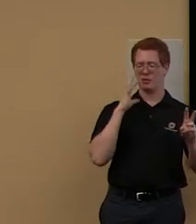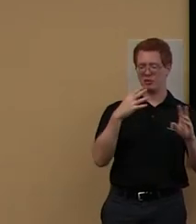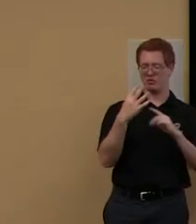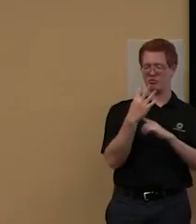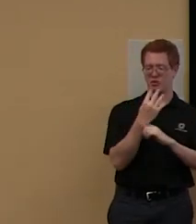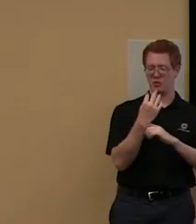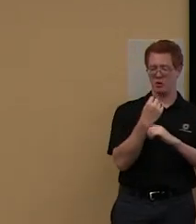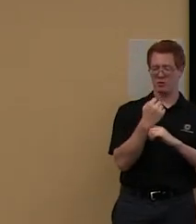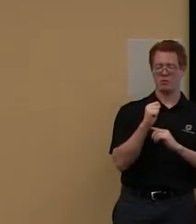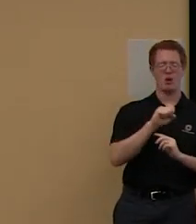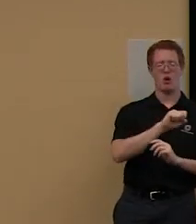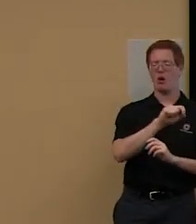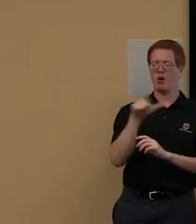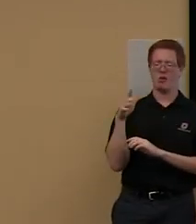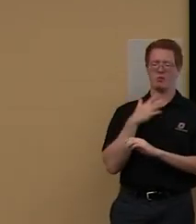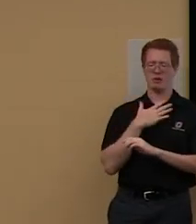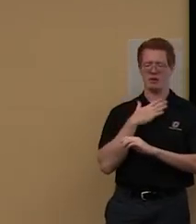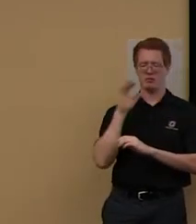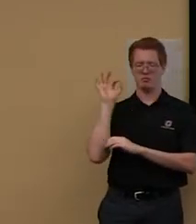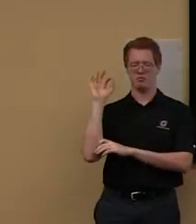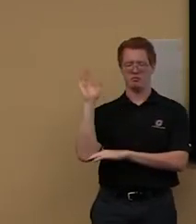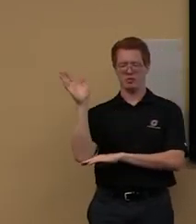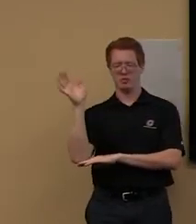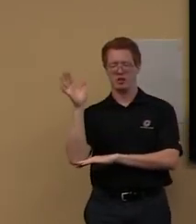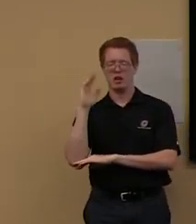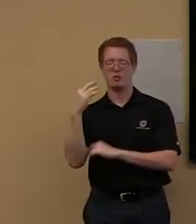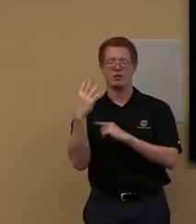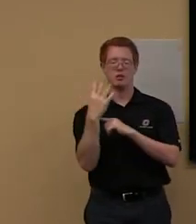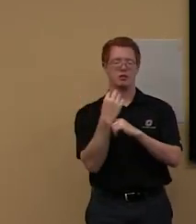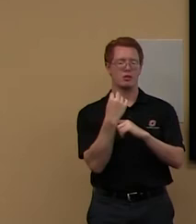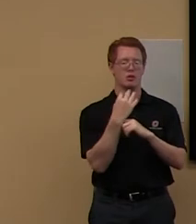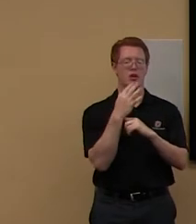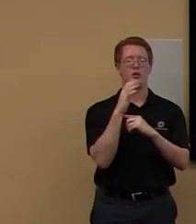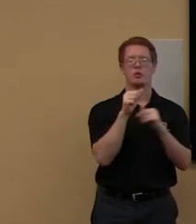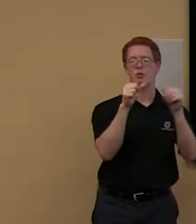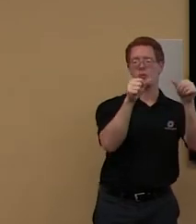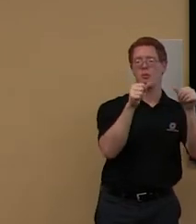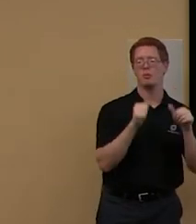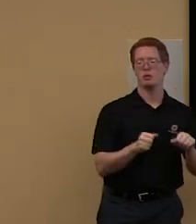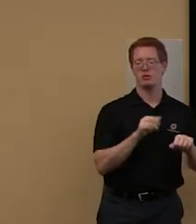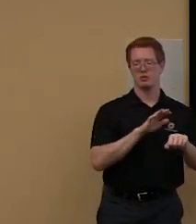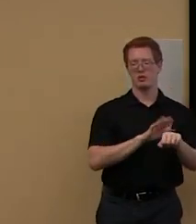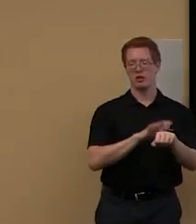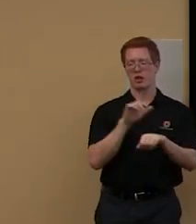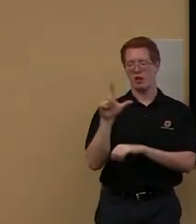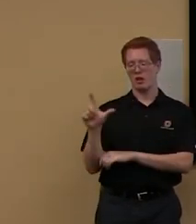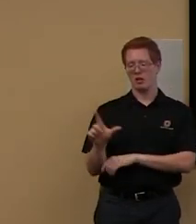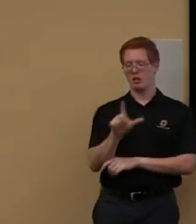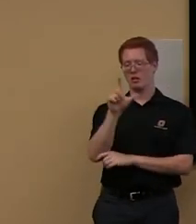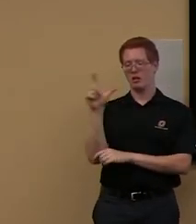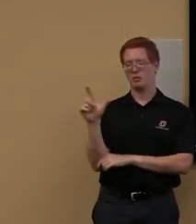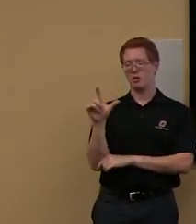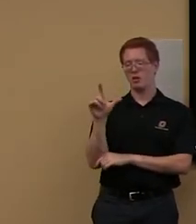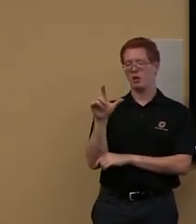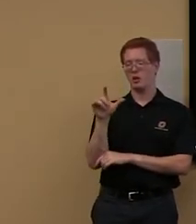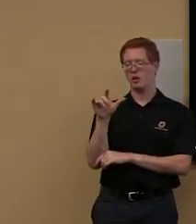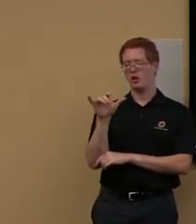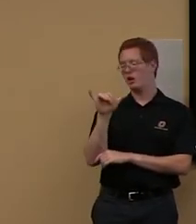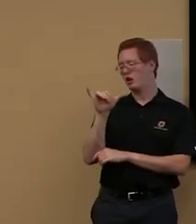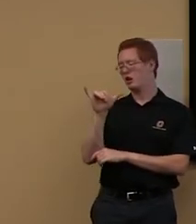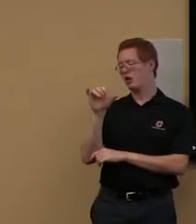recording everyone. Um, and, um, we will have that up on our library YouTube, um,